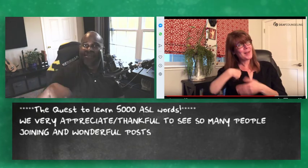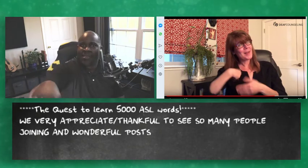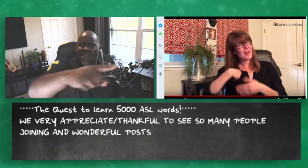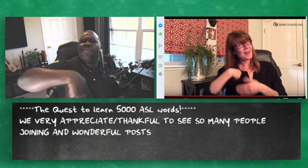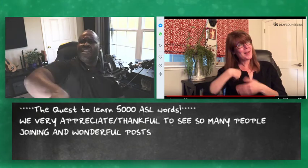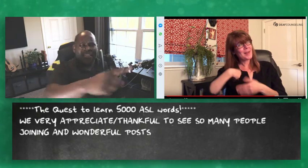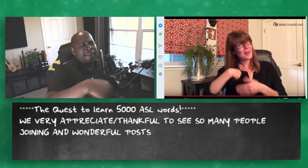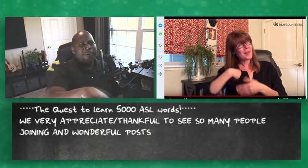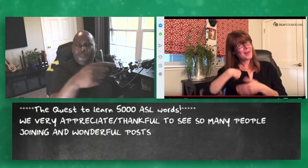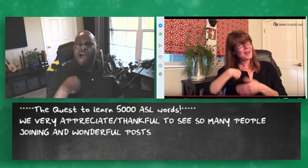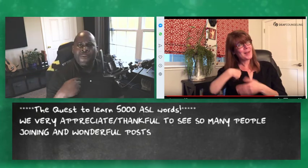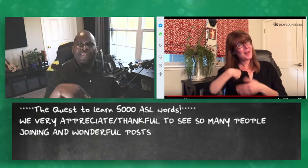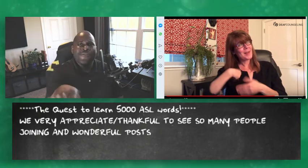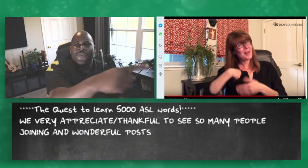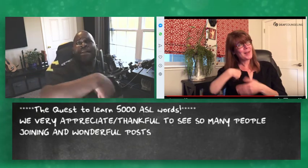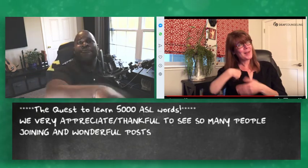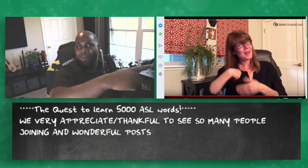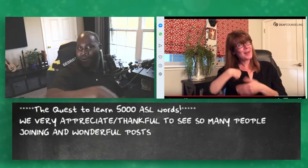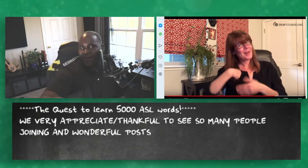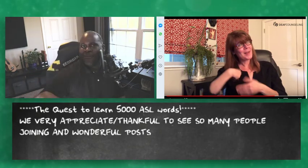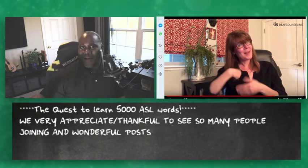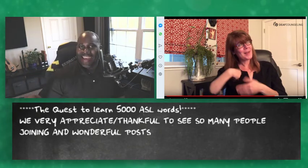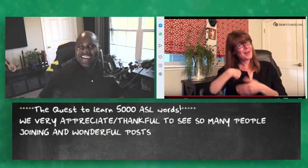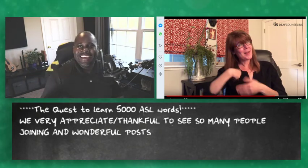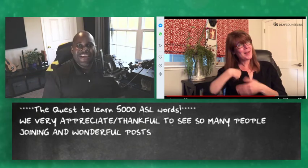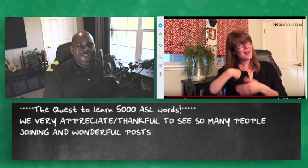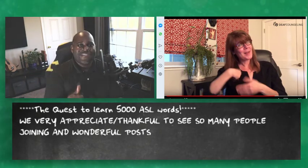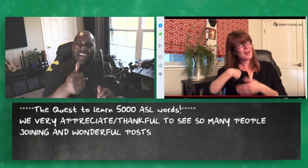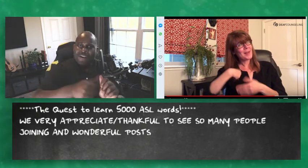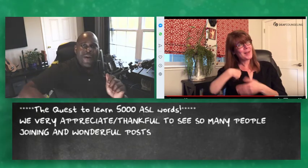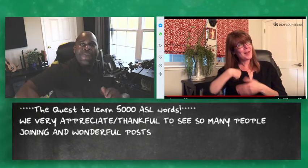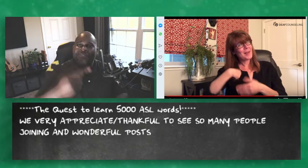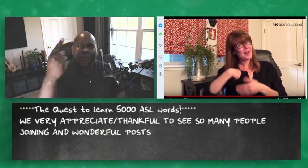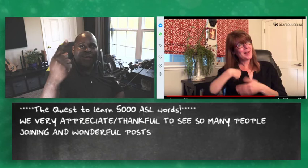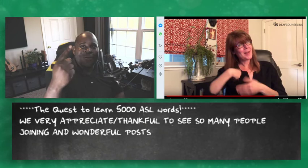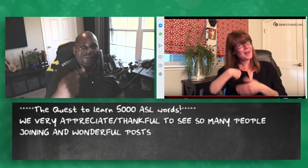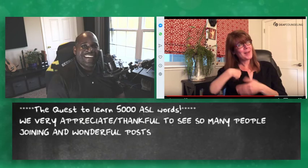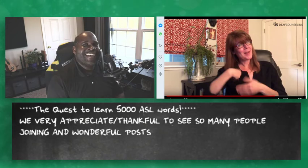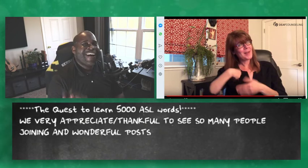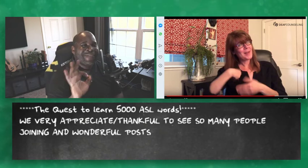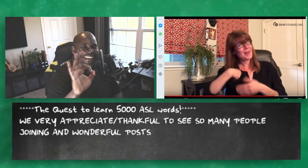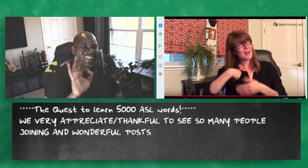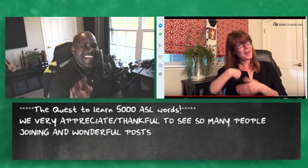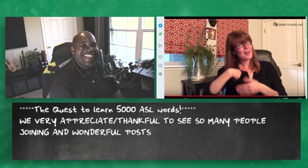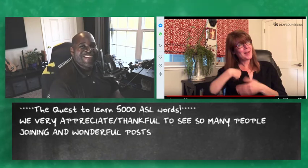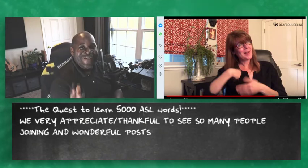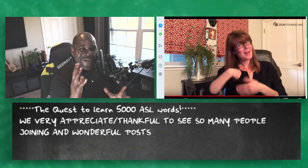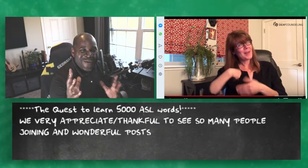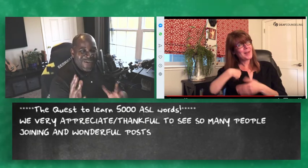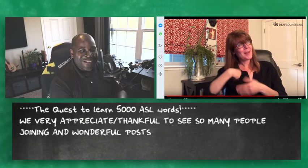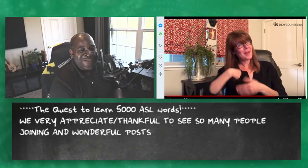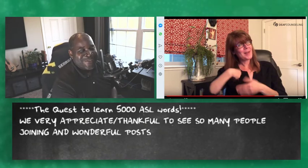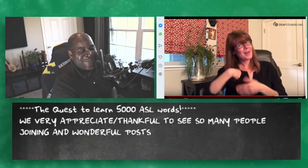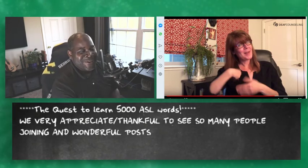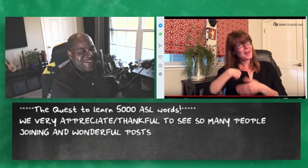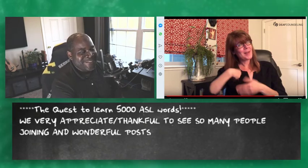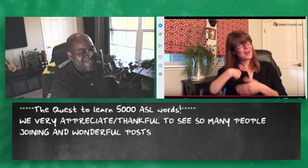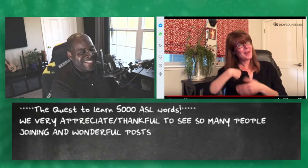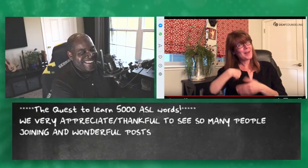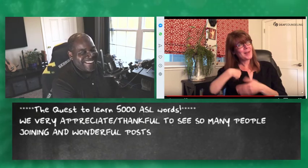see it i'm i want this for everyone right she's like no i want this for everyone i'm like that's cool use of words right there